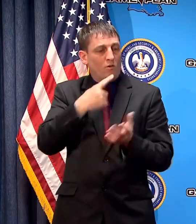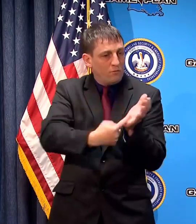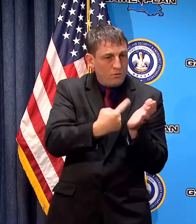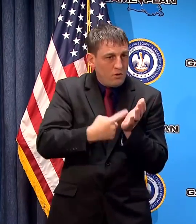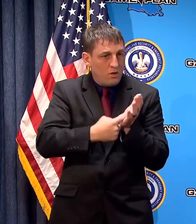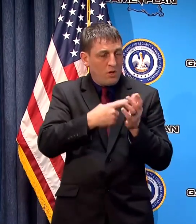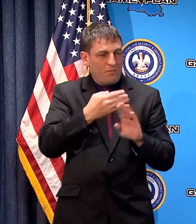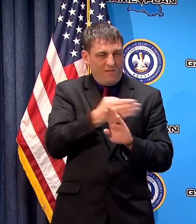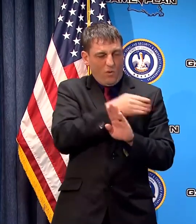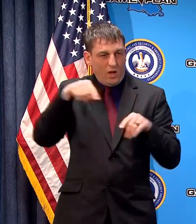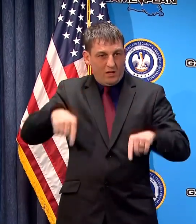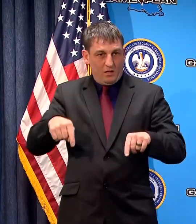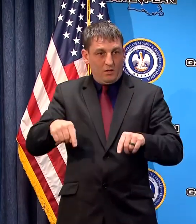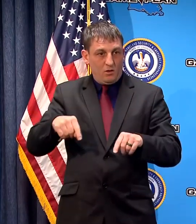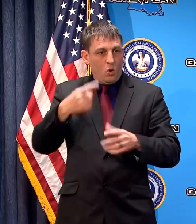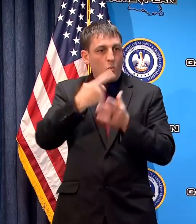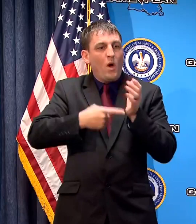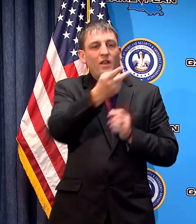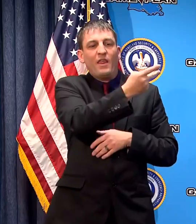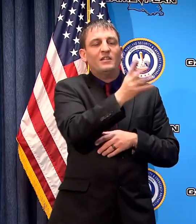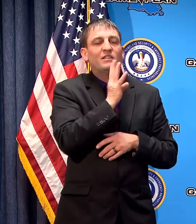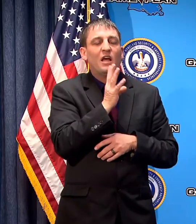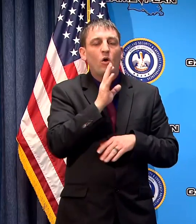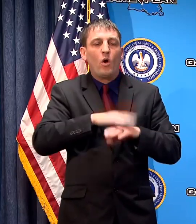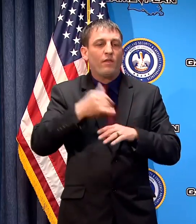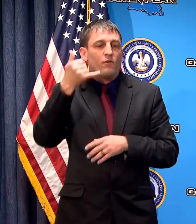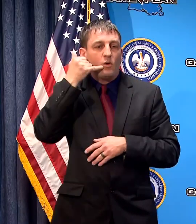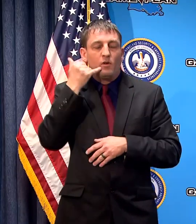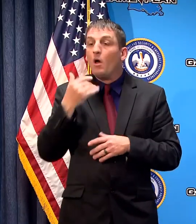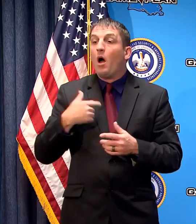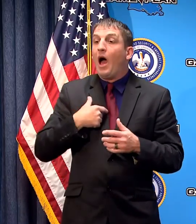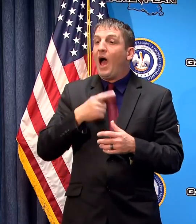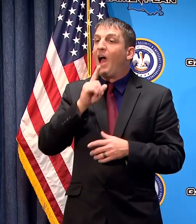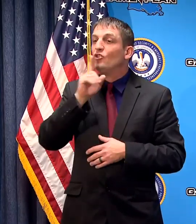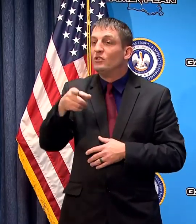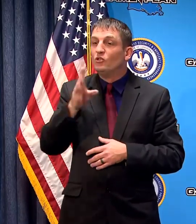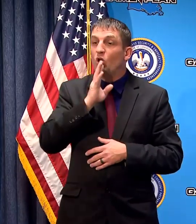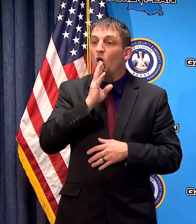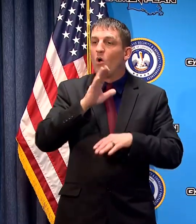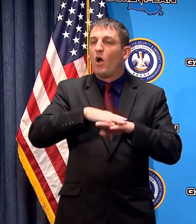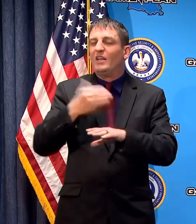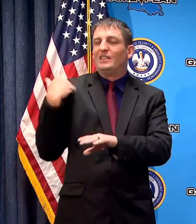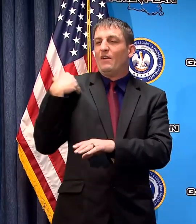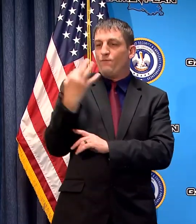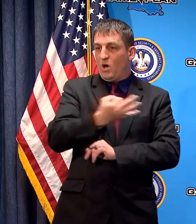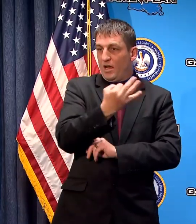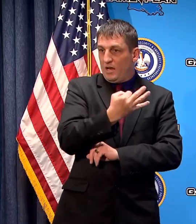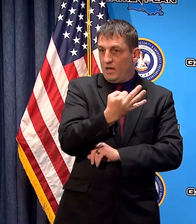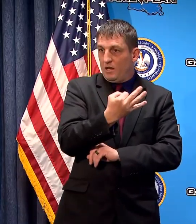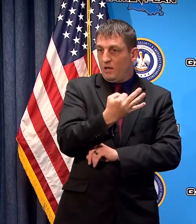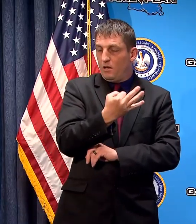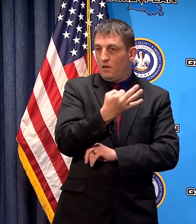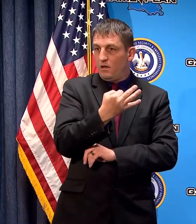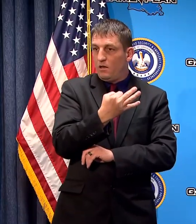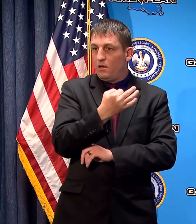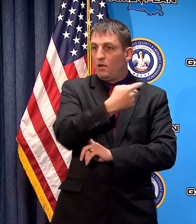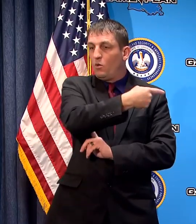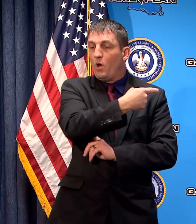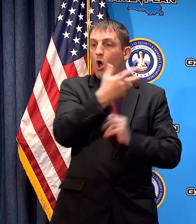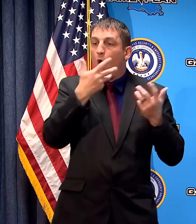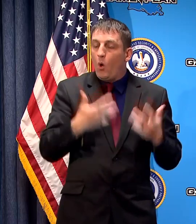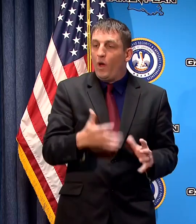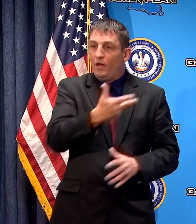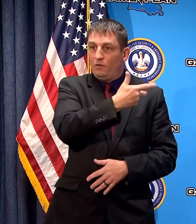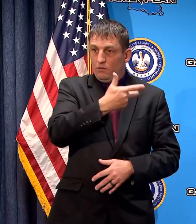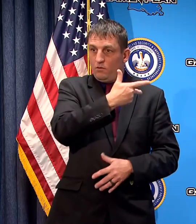you were mulling this over what did they say over the phone? Well no well the conversation actually happened on Friday oh right because we were already looking